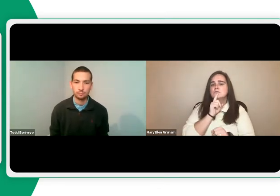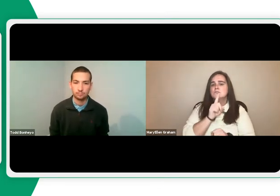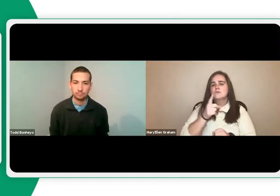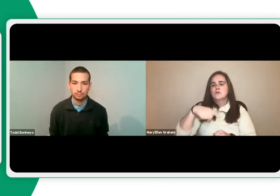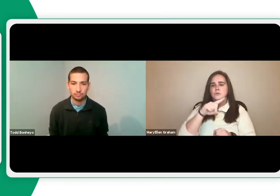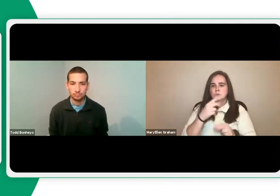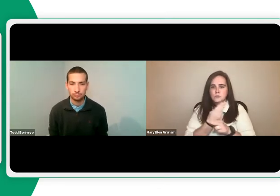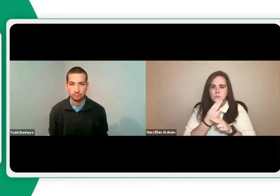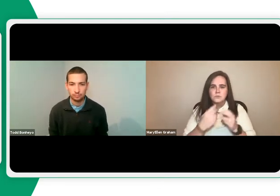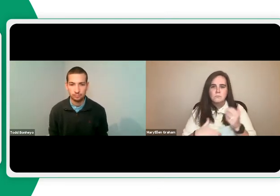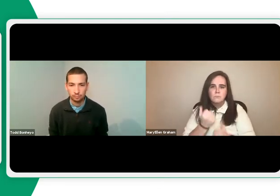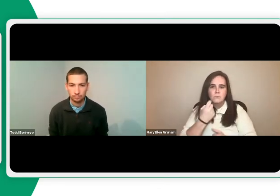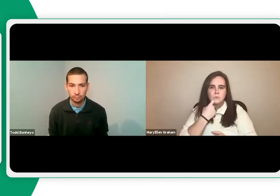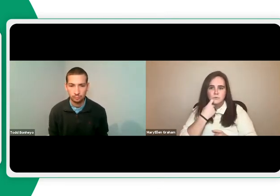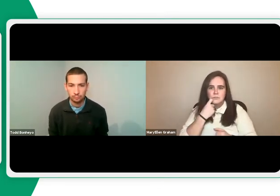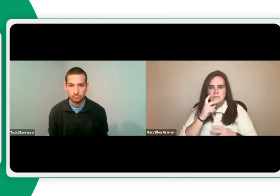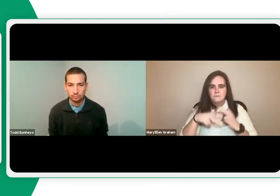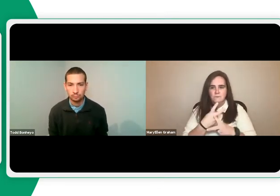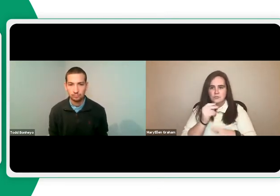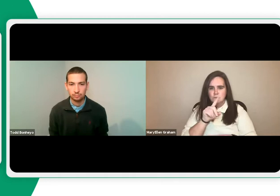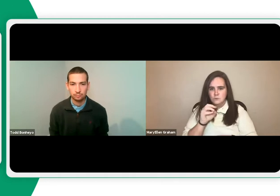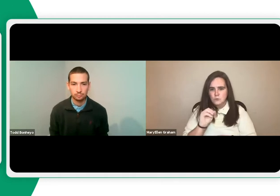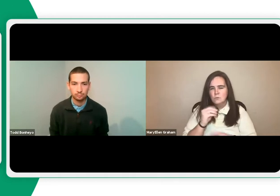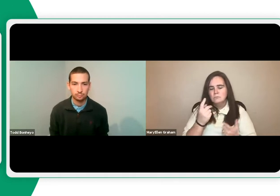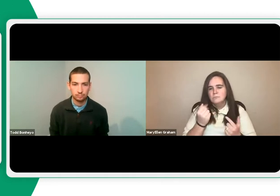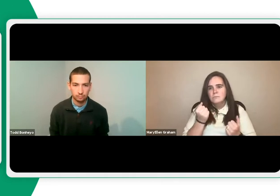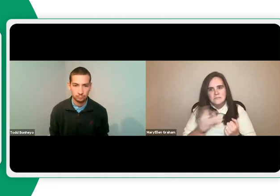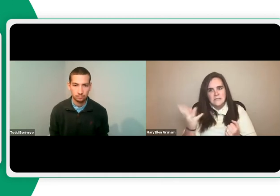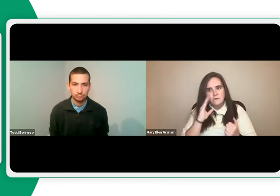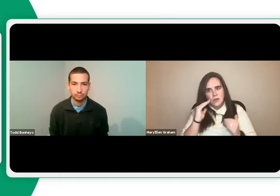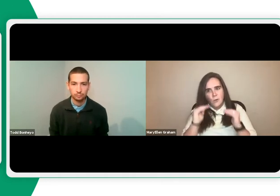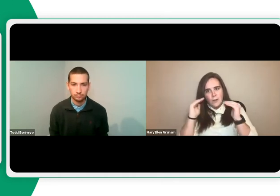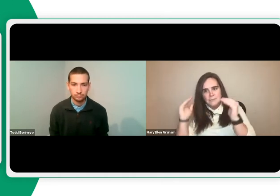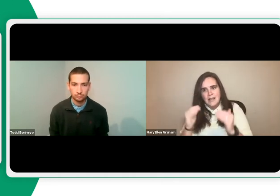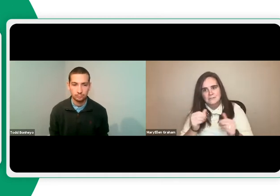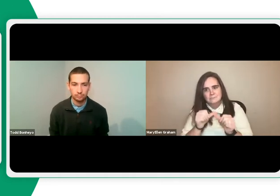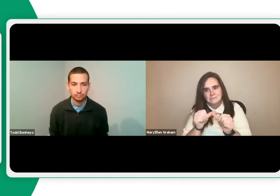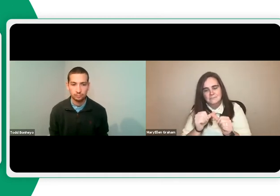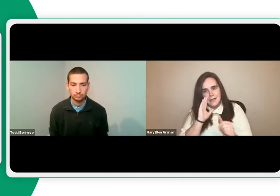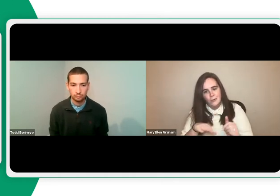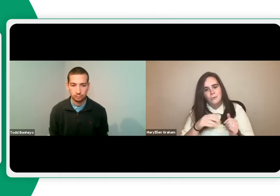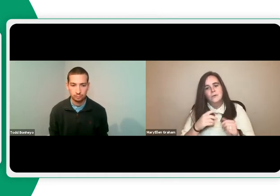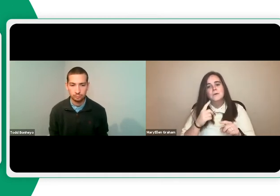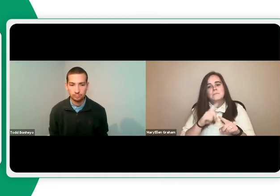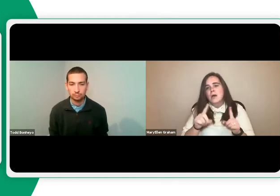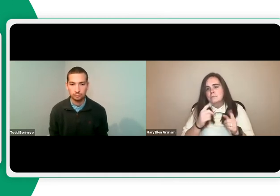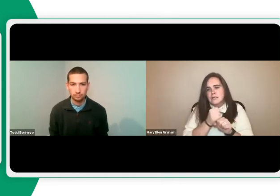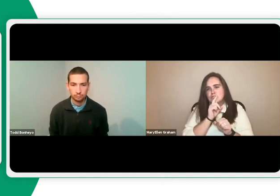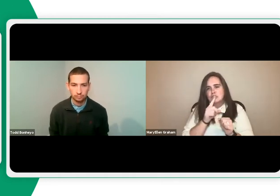How to use Zoom. Make sure that you're using the most recent version, the updated version of Zoom. I know that